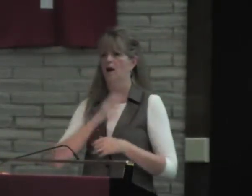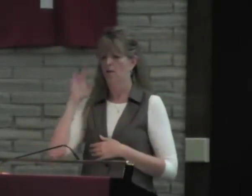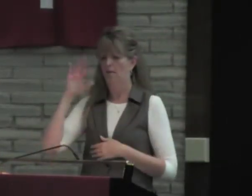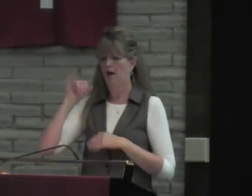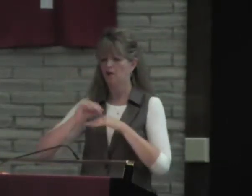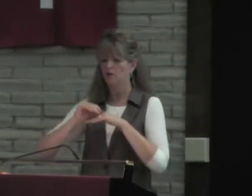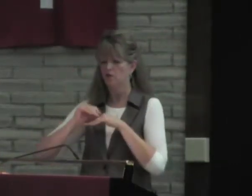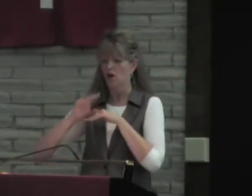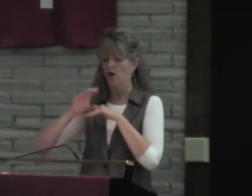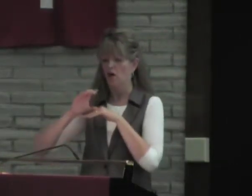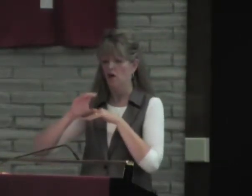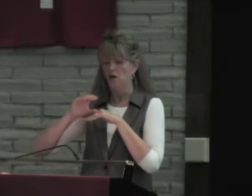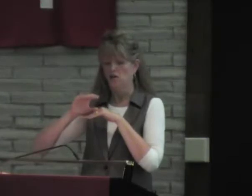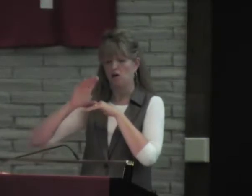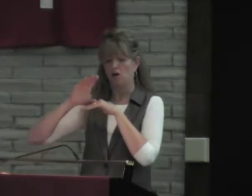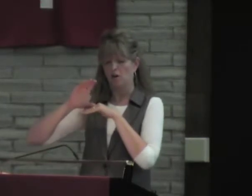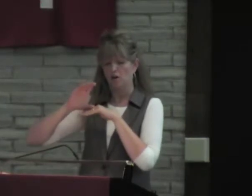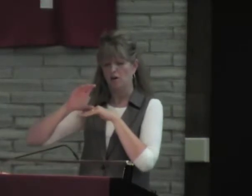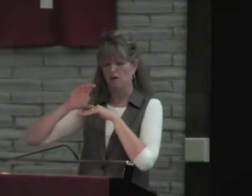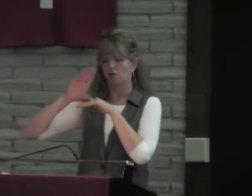when our battery is charged.